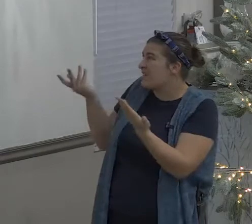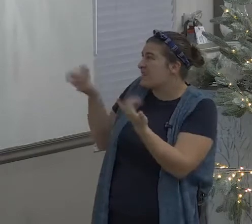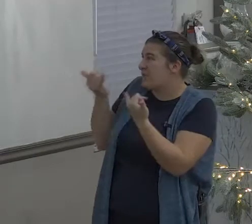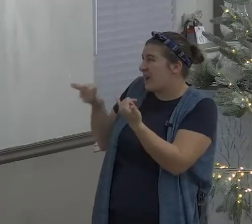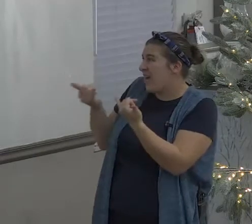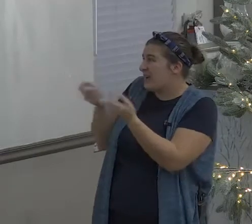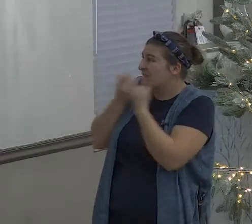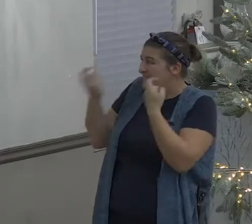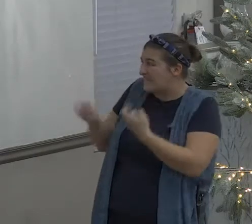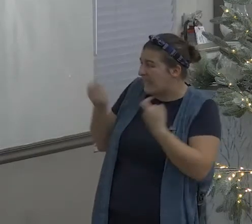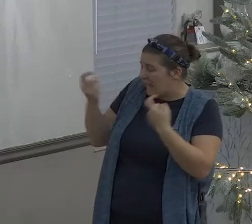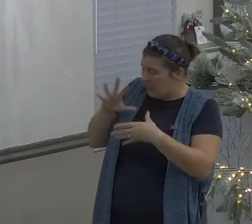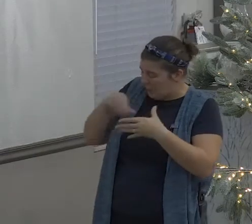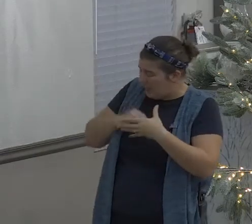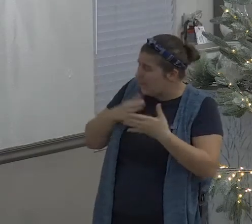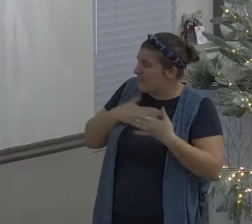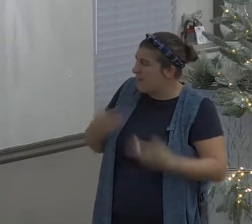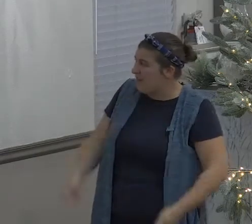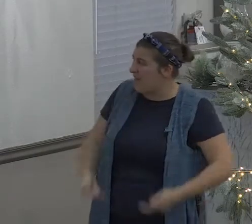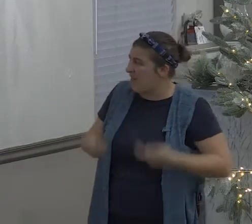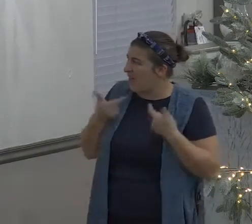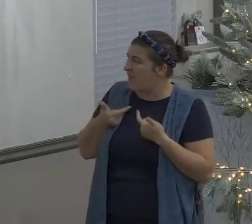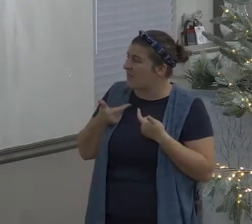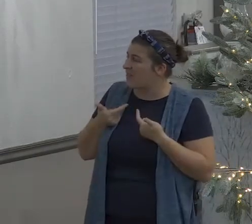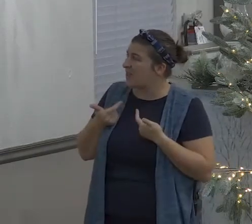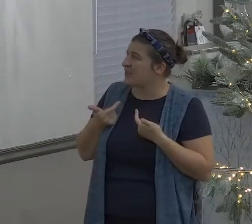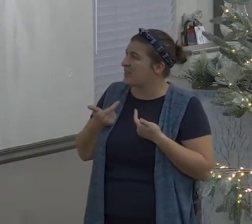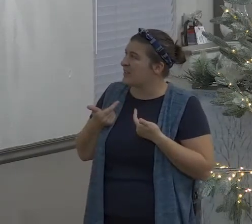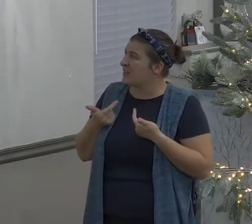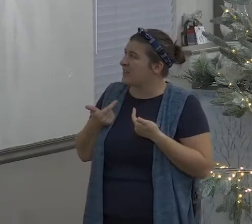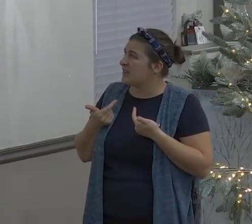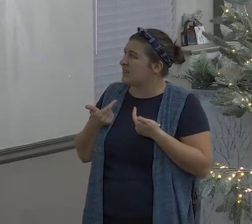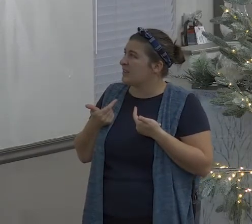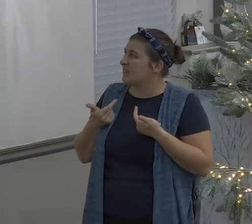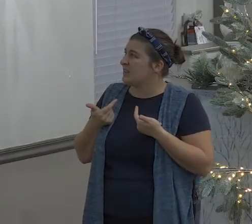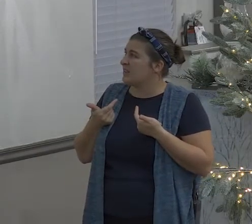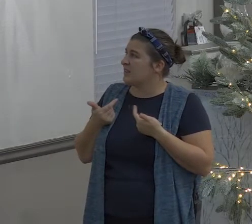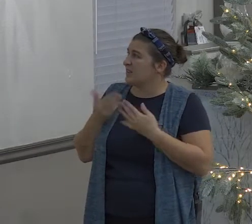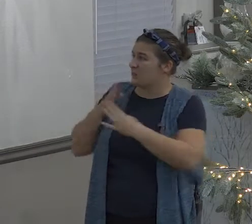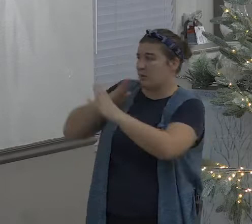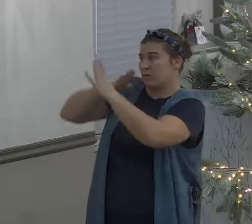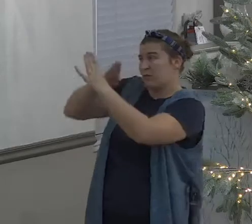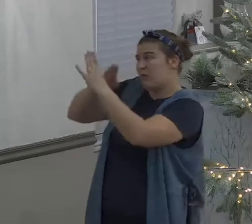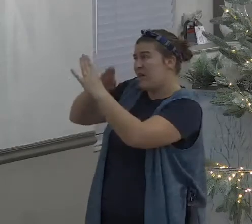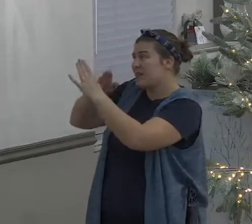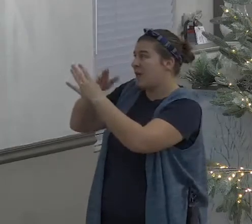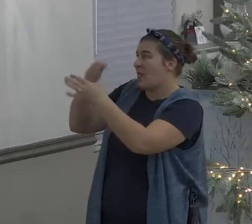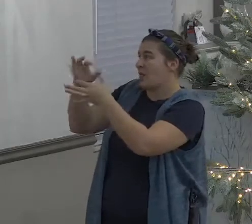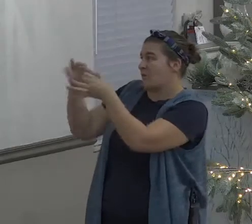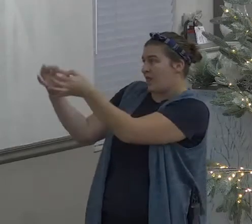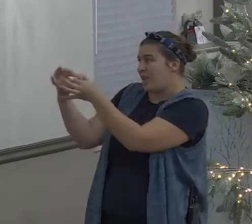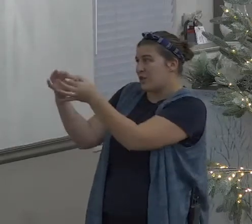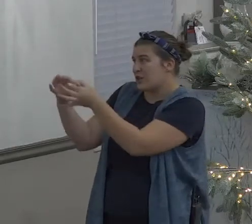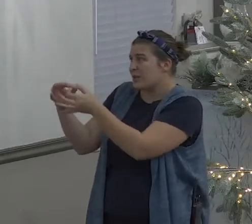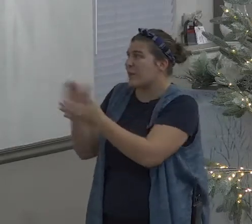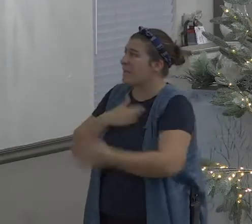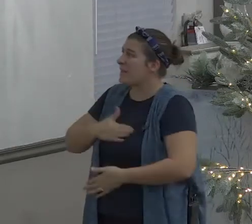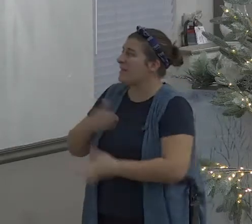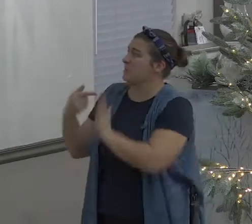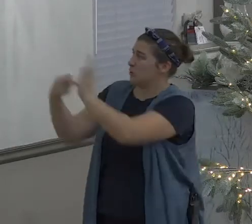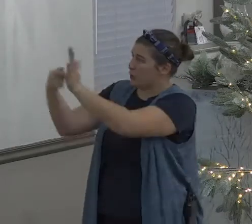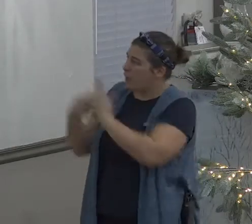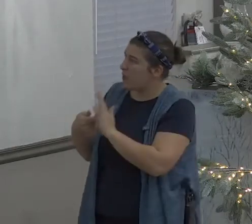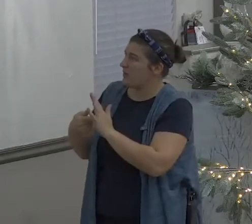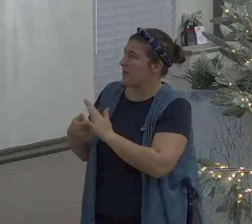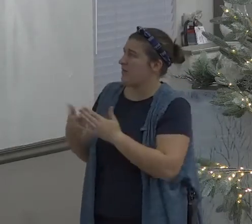witness to today Holy Spirit of God is there anything that is between me and thee right now